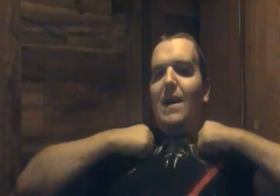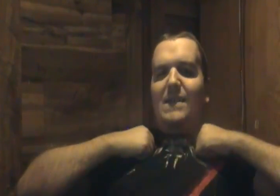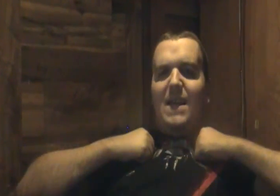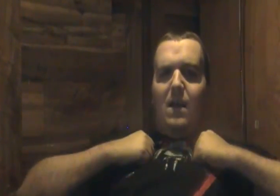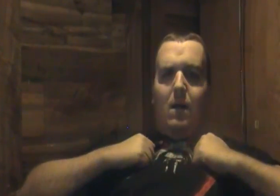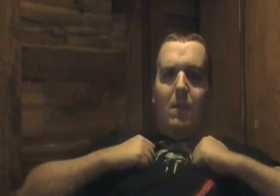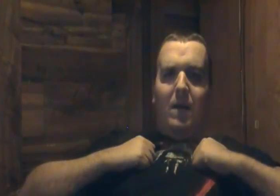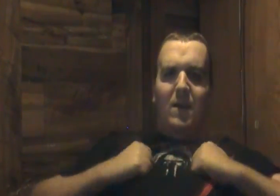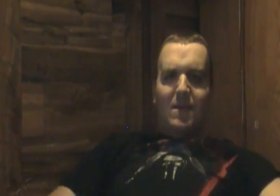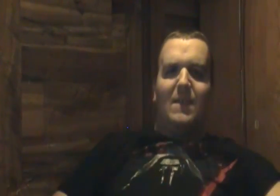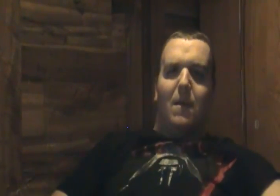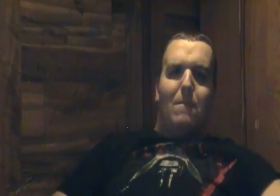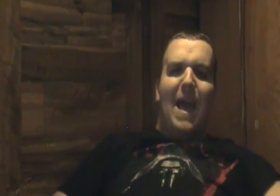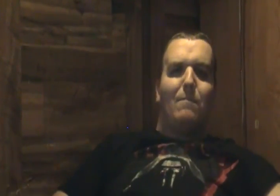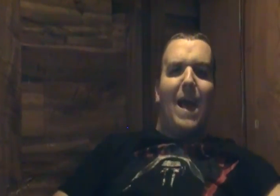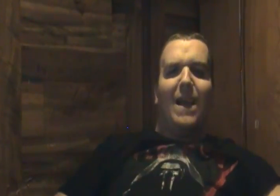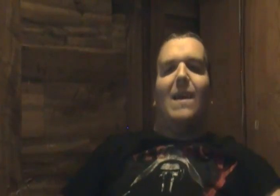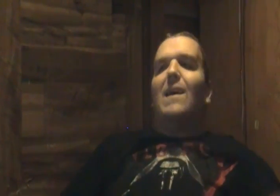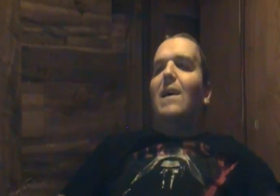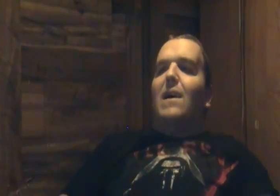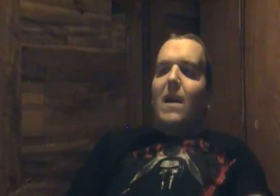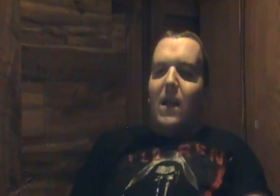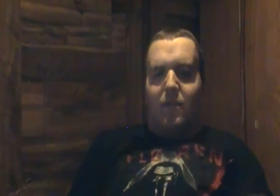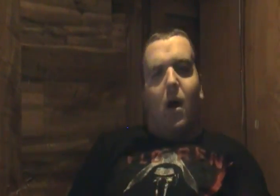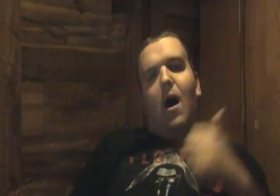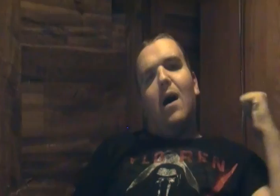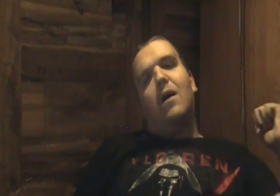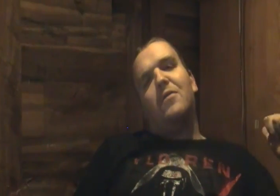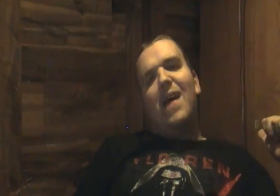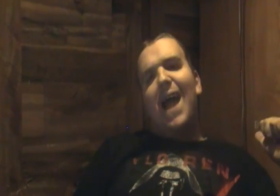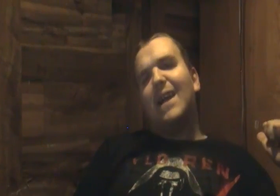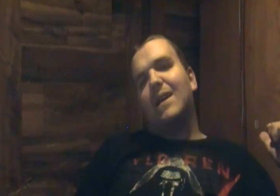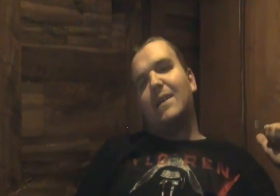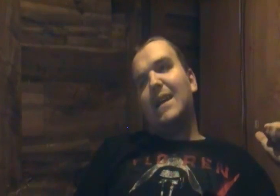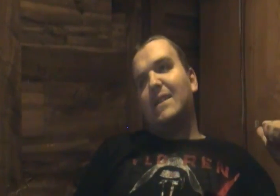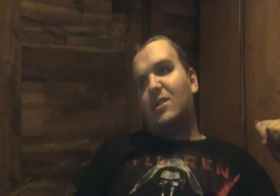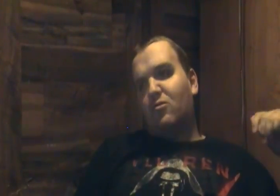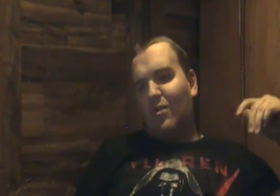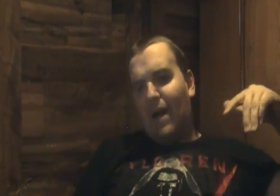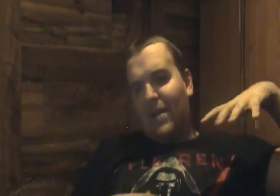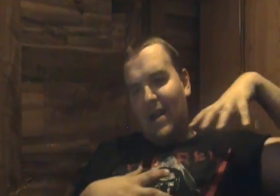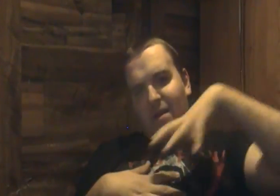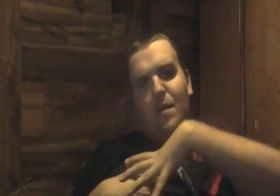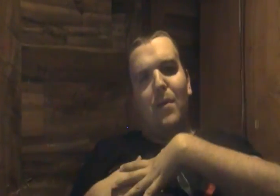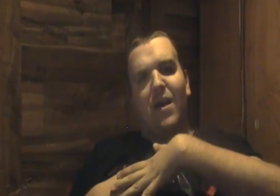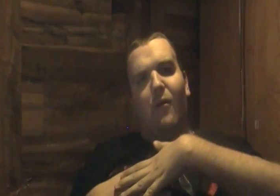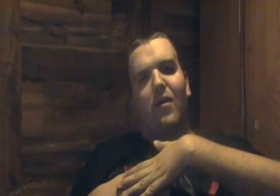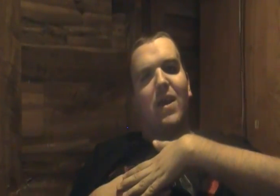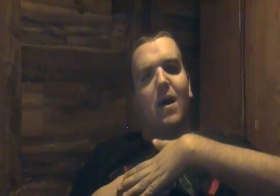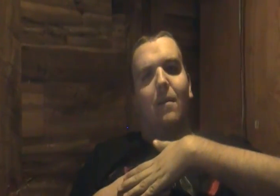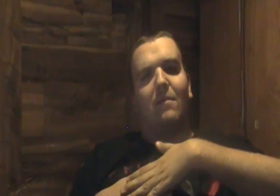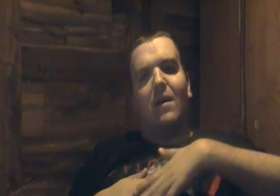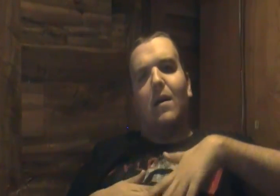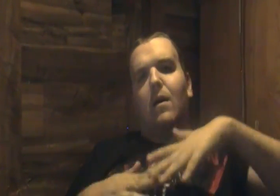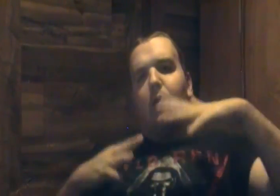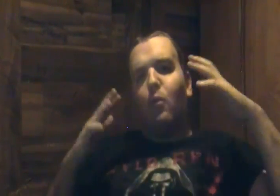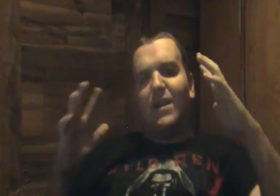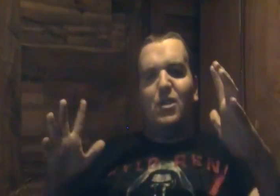is he um unhooks the backpack uh that gets dropped into the pit where the um red